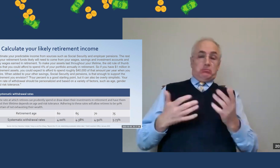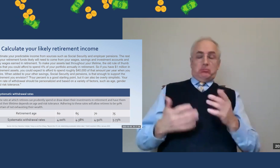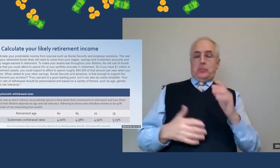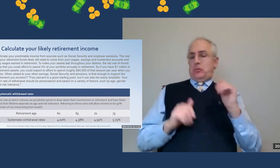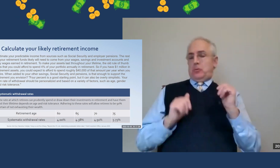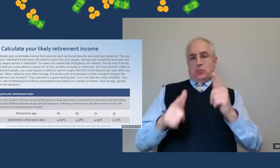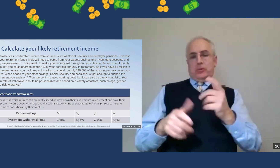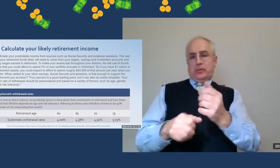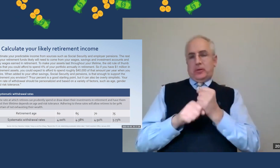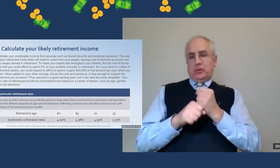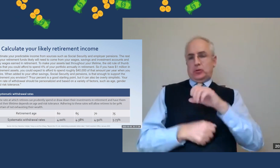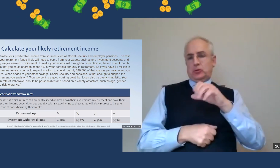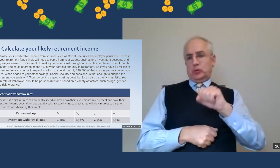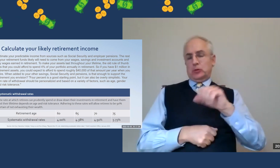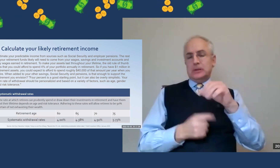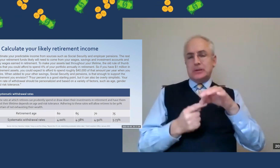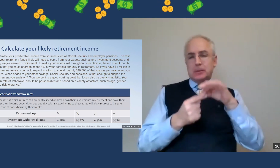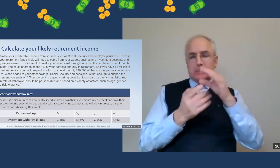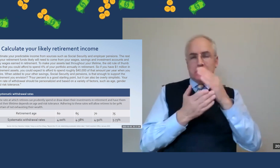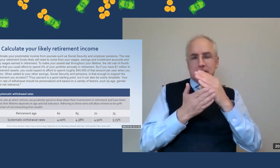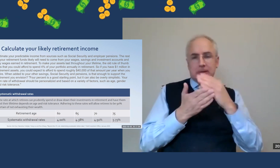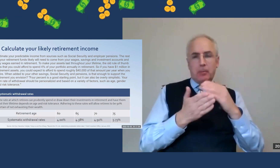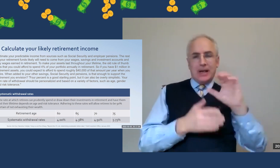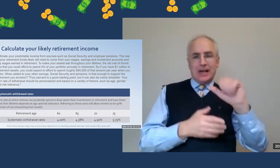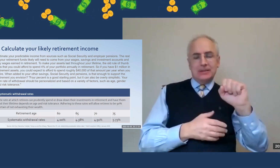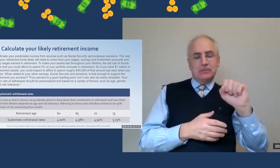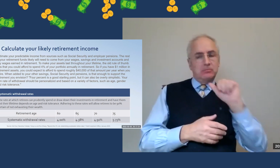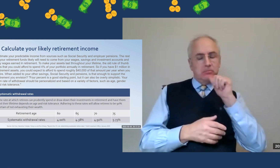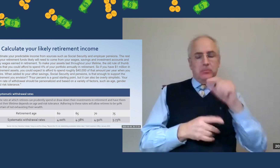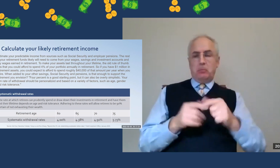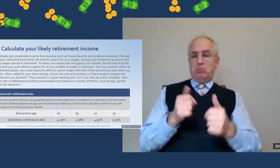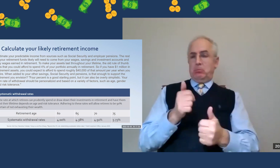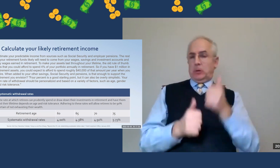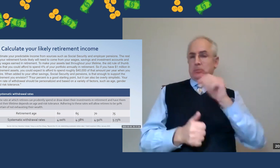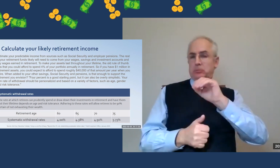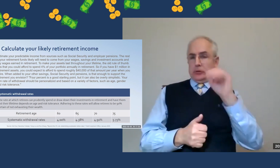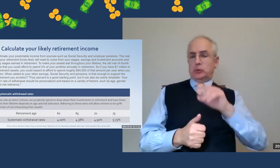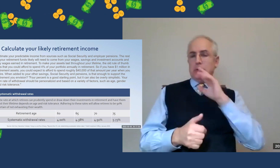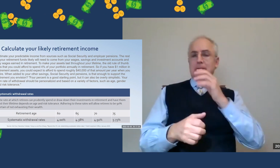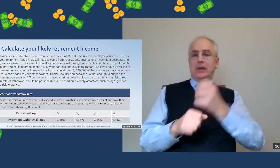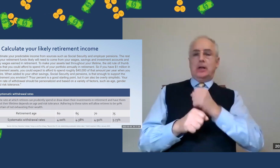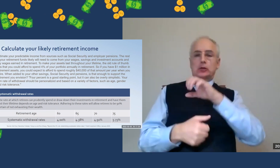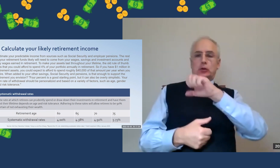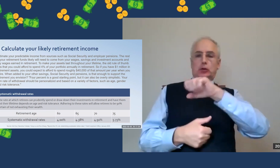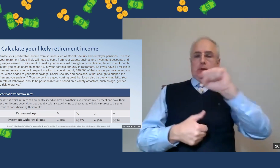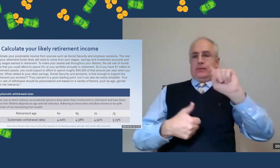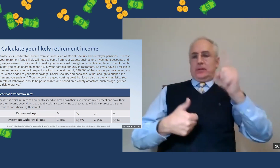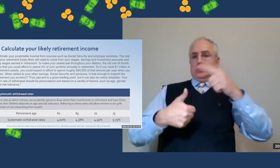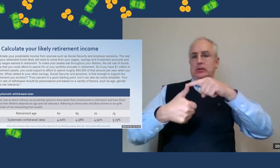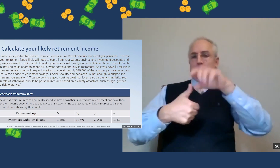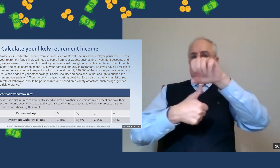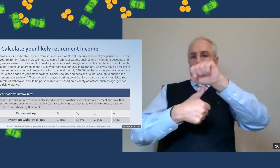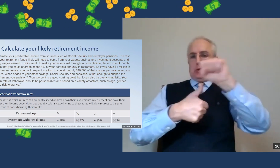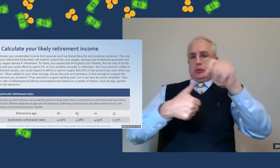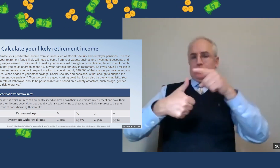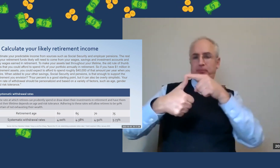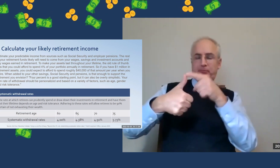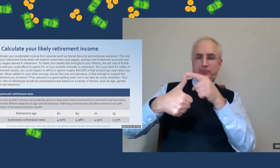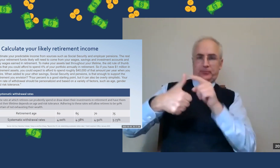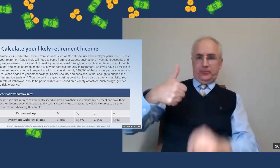I receive from Social Security? Especially in some cases, not all. But